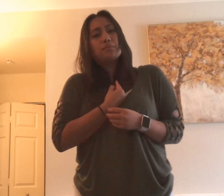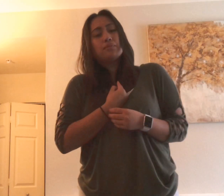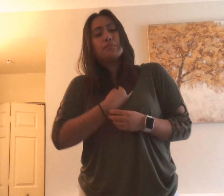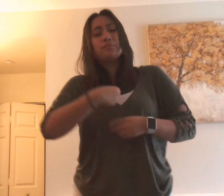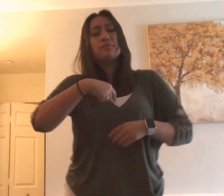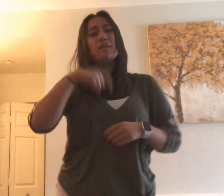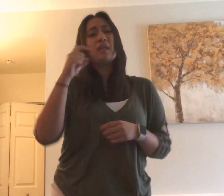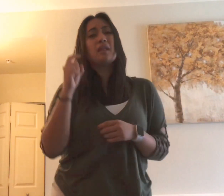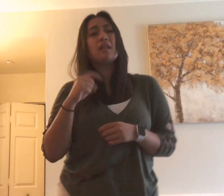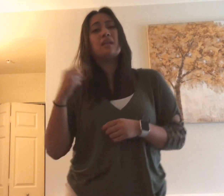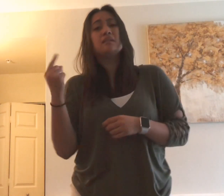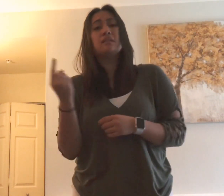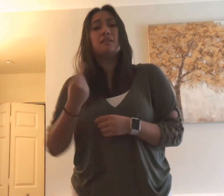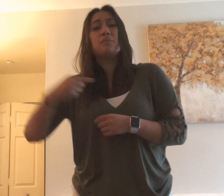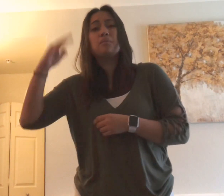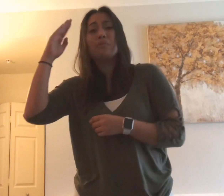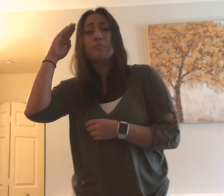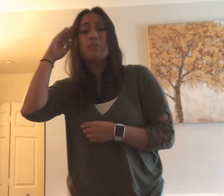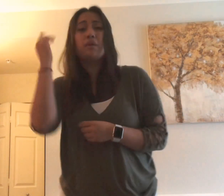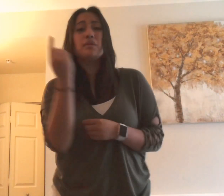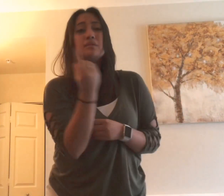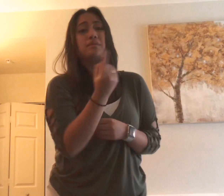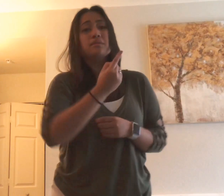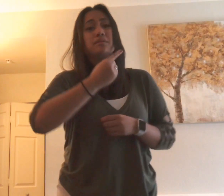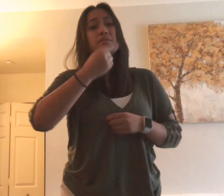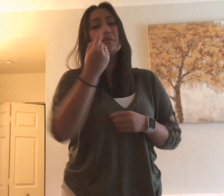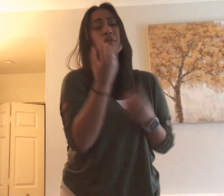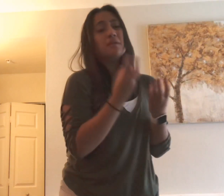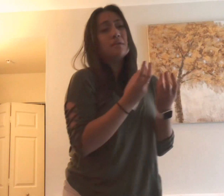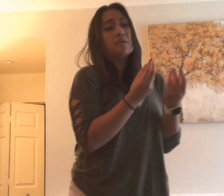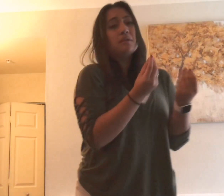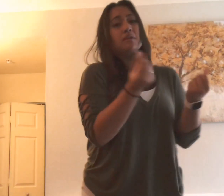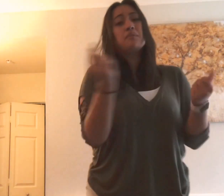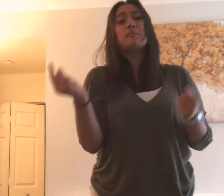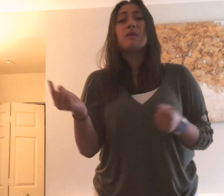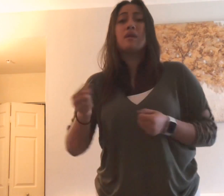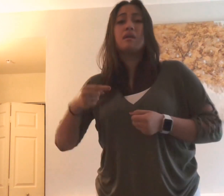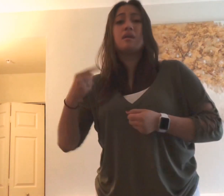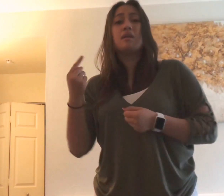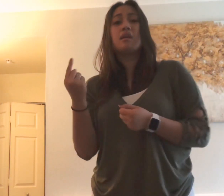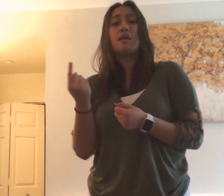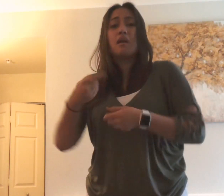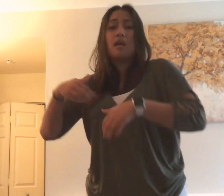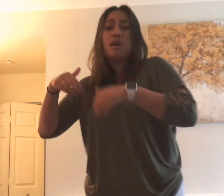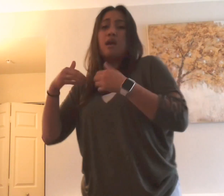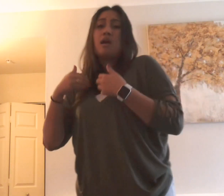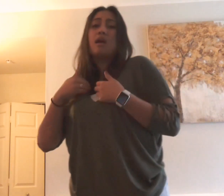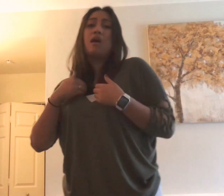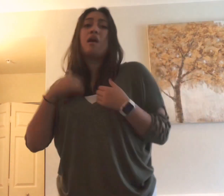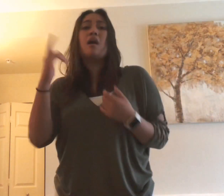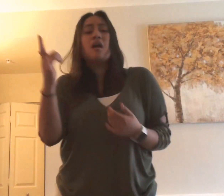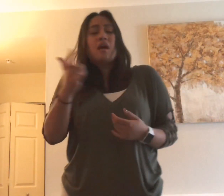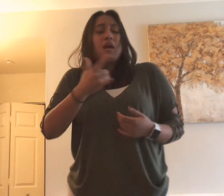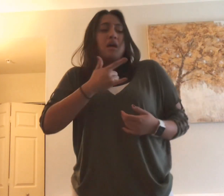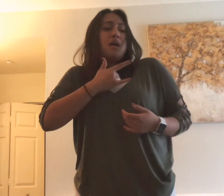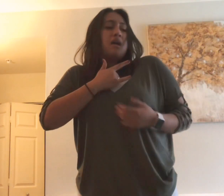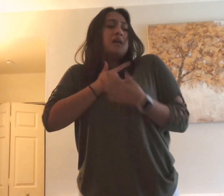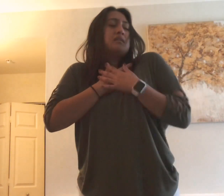somebody to know, somebody to hear, somebody to have, just to know how it